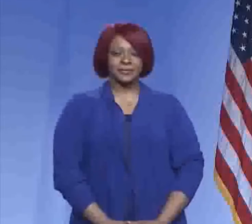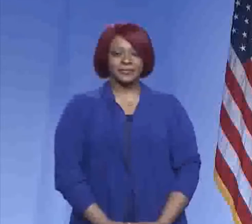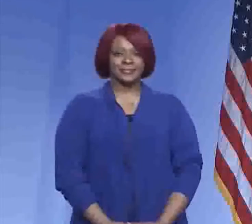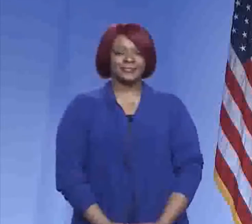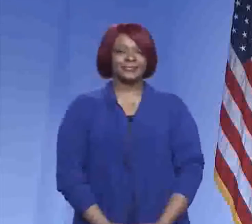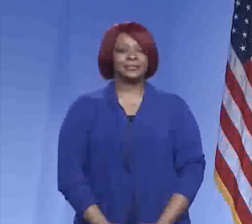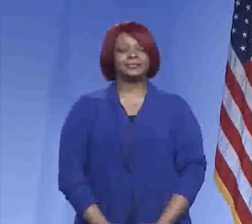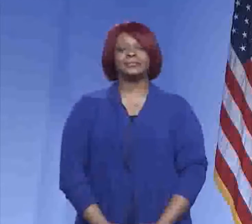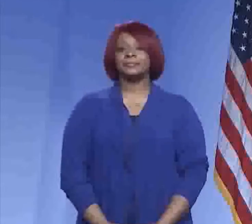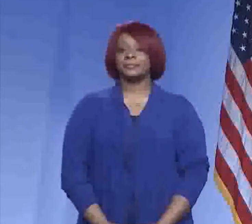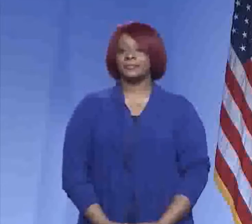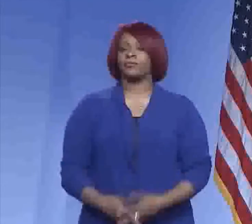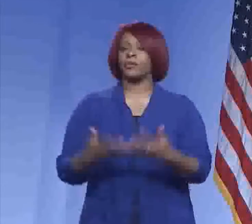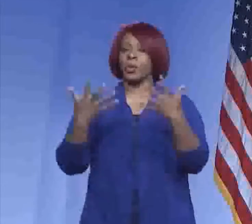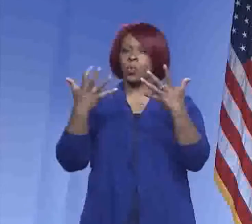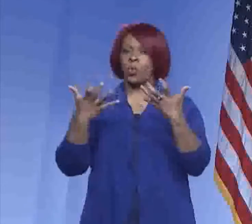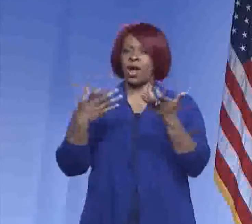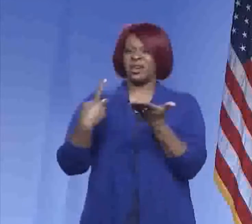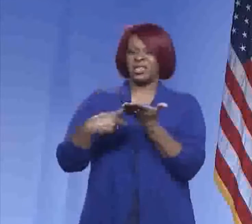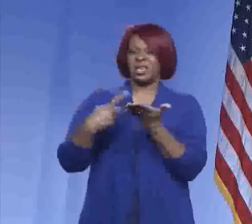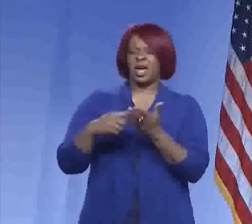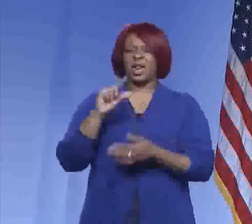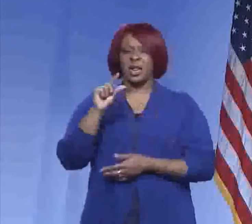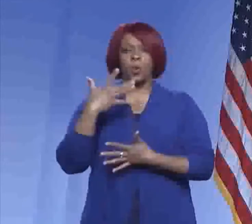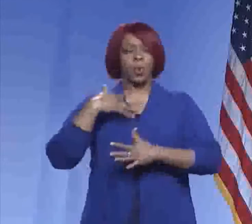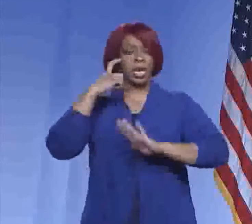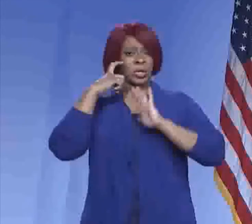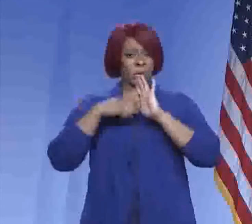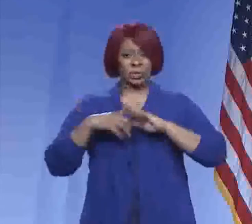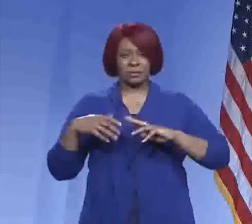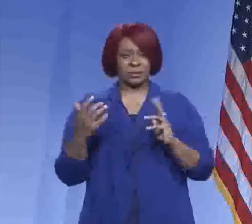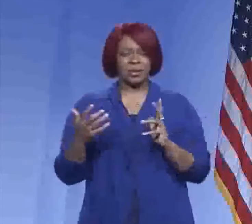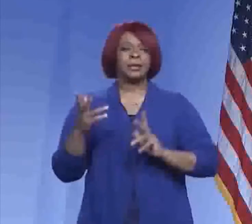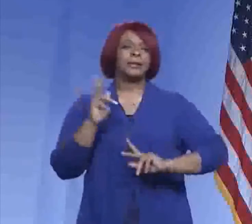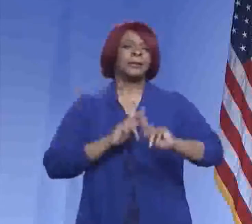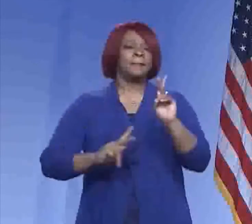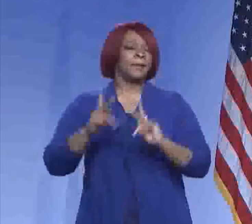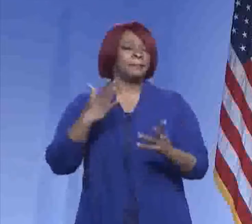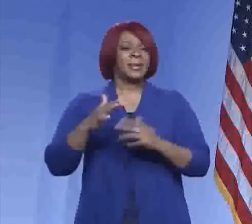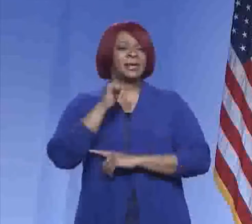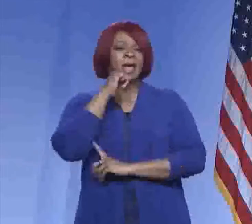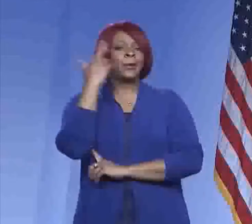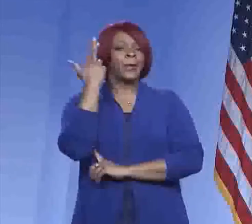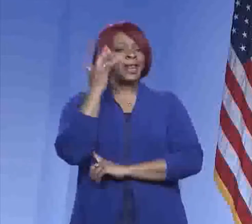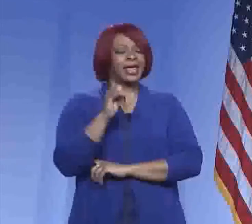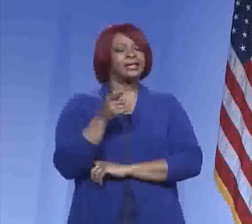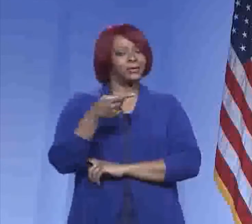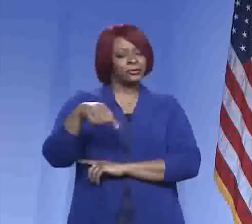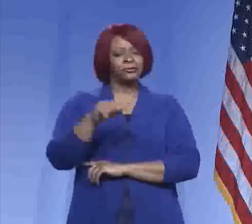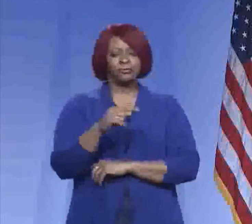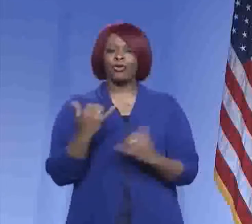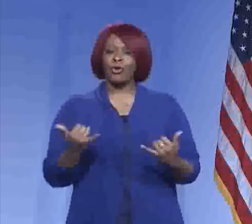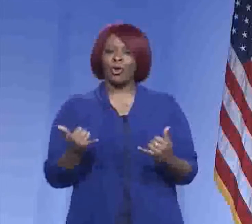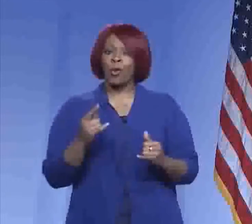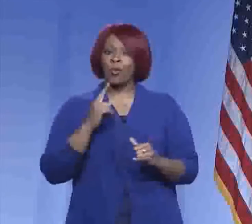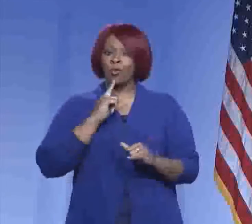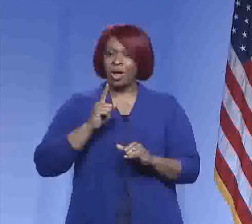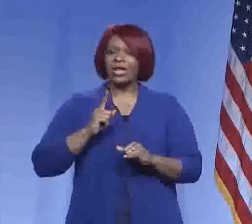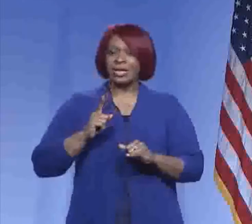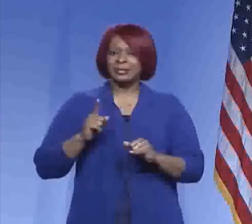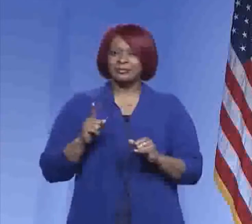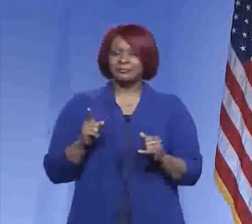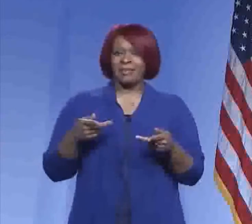So I just wanted to cover a little bit. What we've noticed is some people may just not realize that they are actually currently available